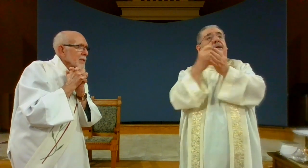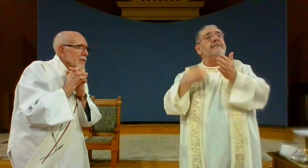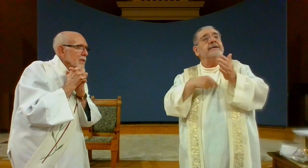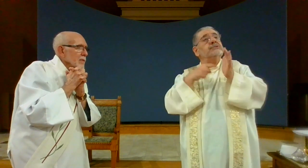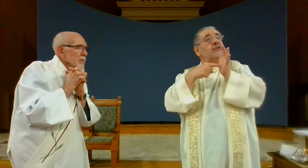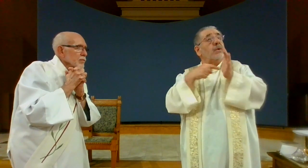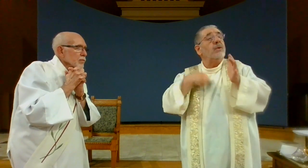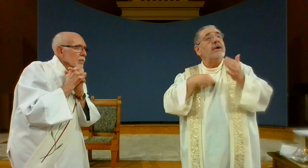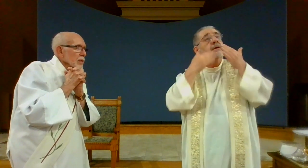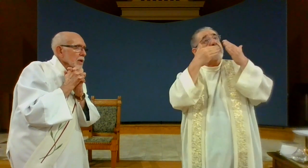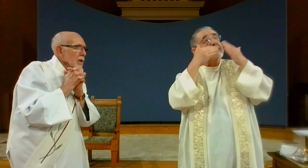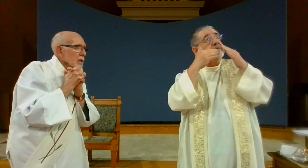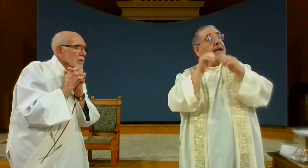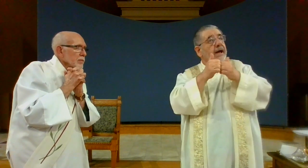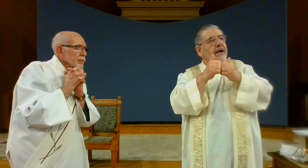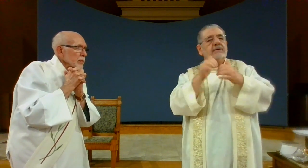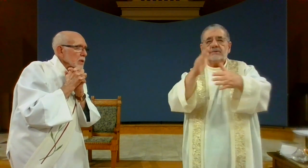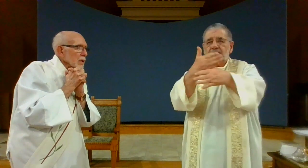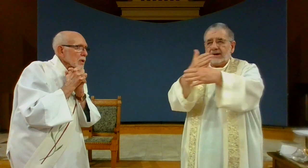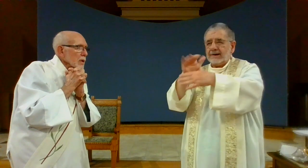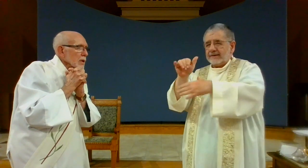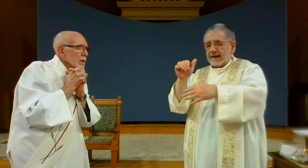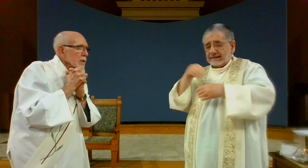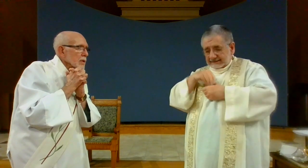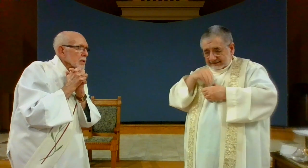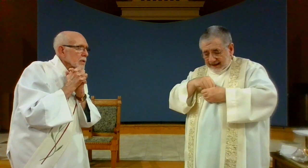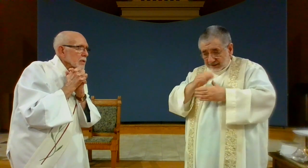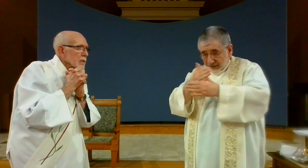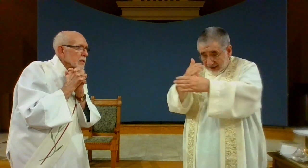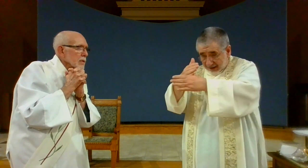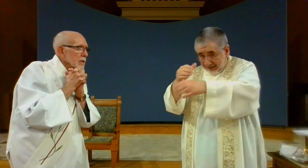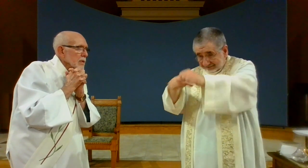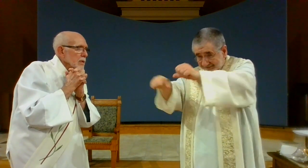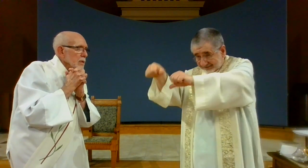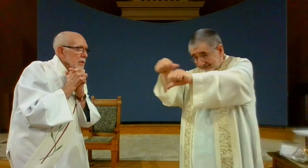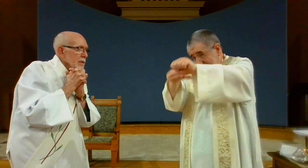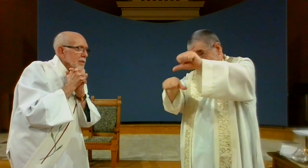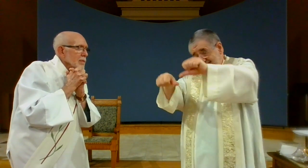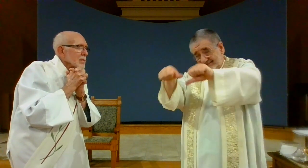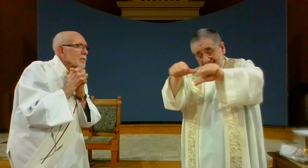help us show our thanks by sharing what is within us with each other